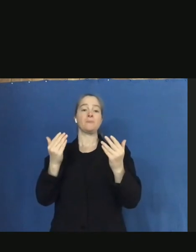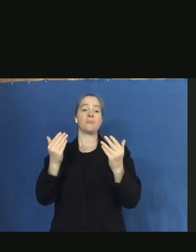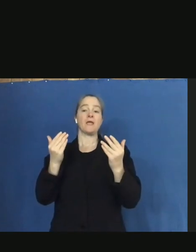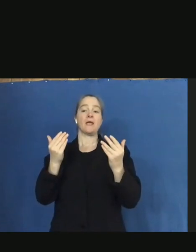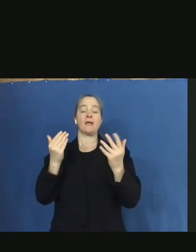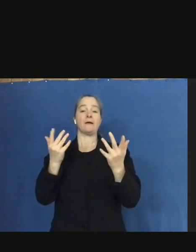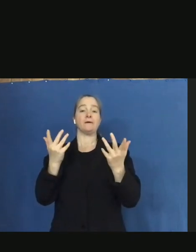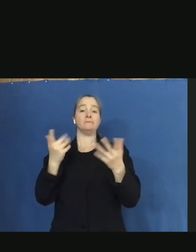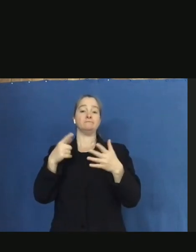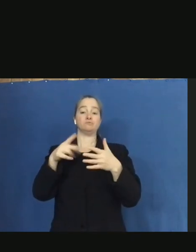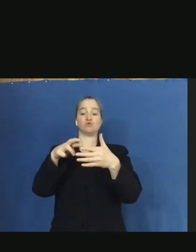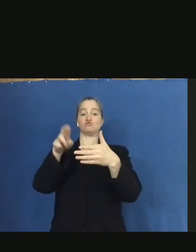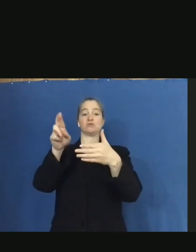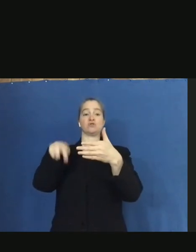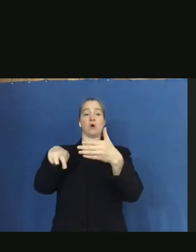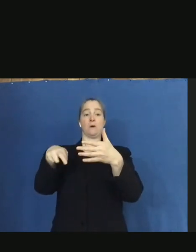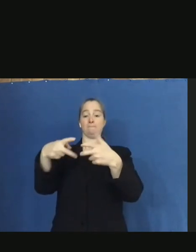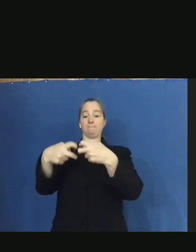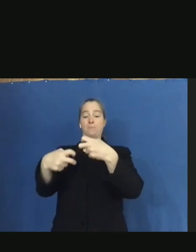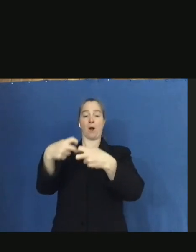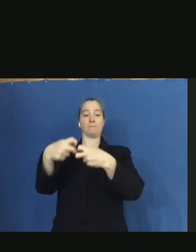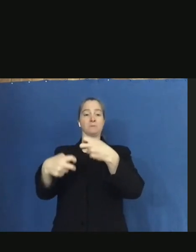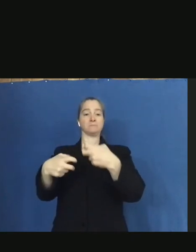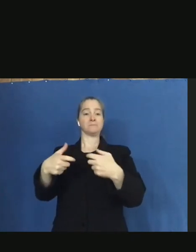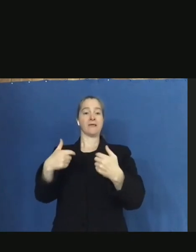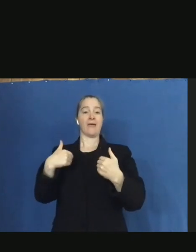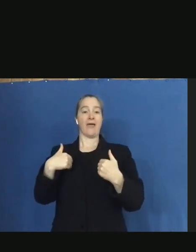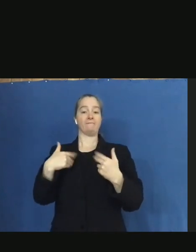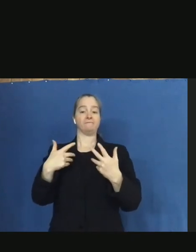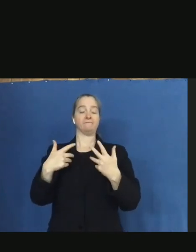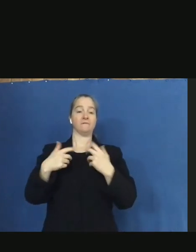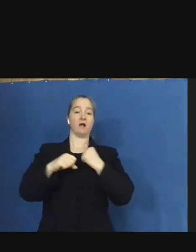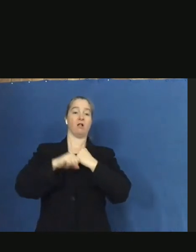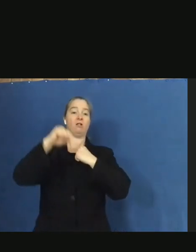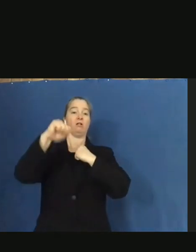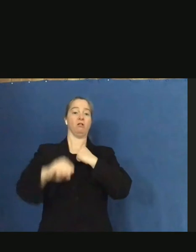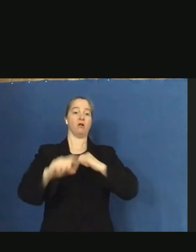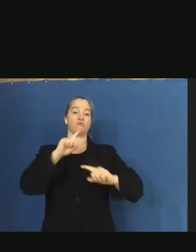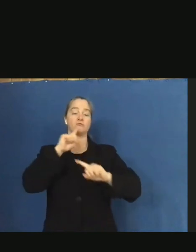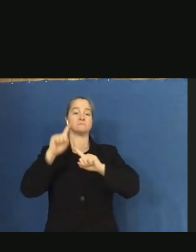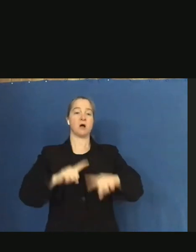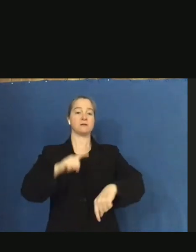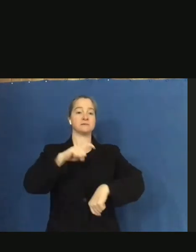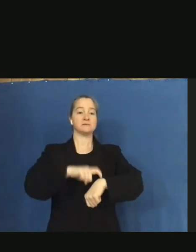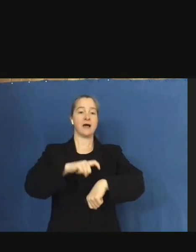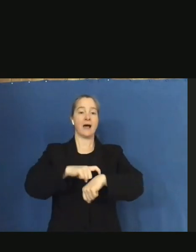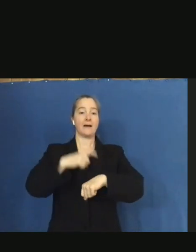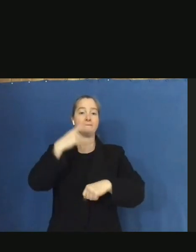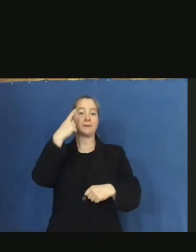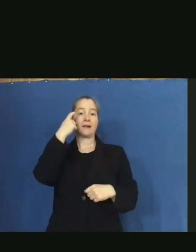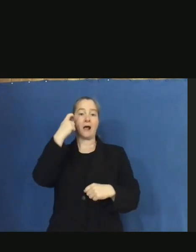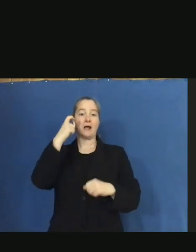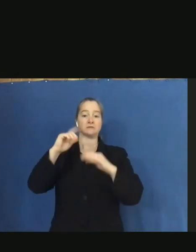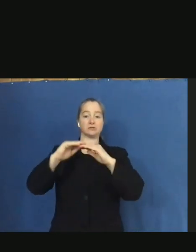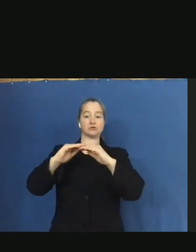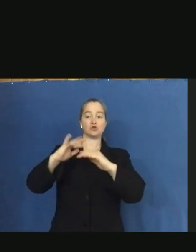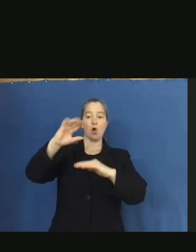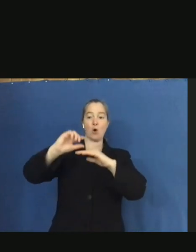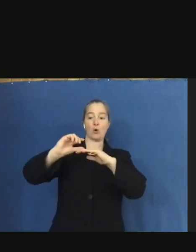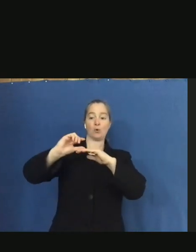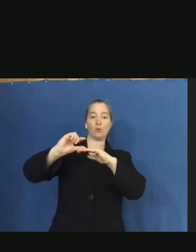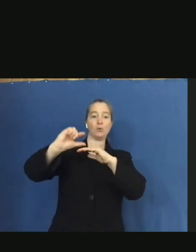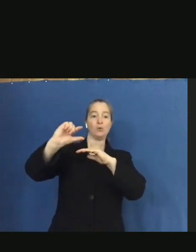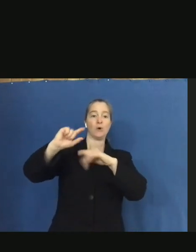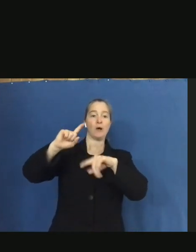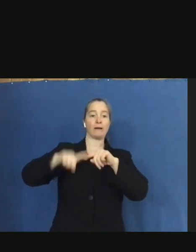in problems with extended response times due to inclement weather and road conditions. As this